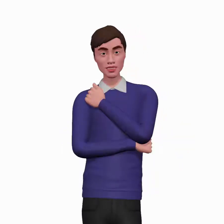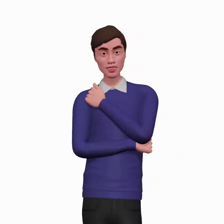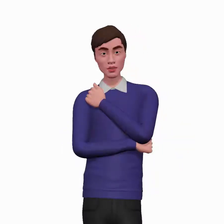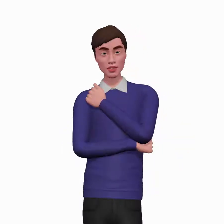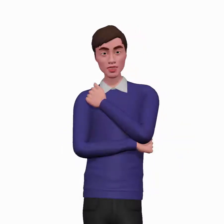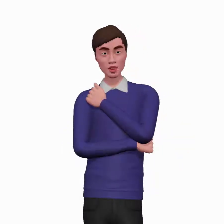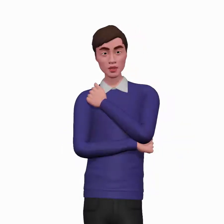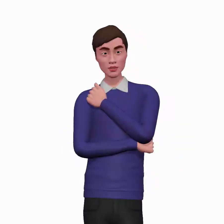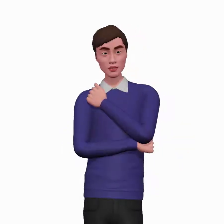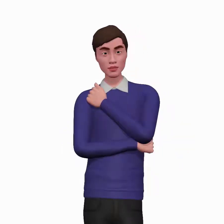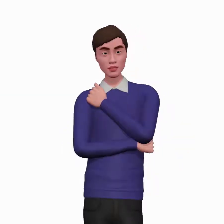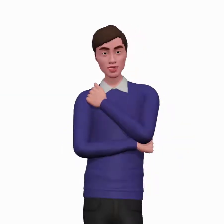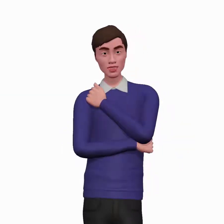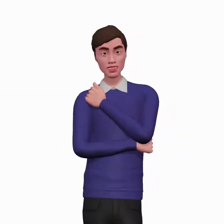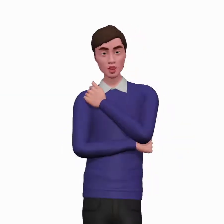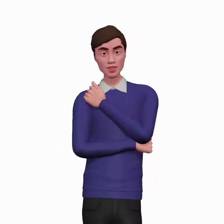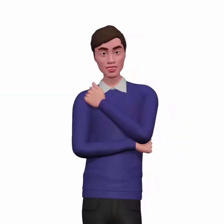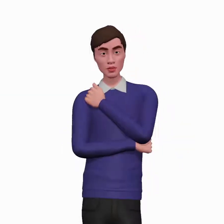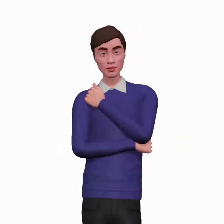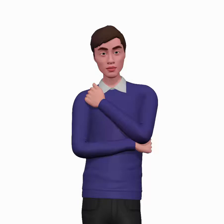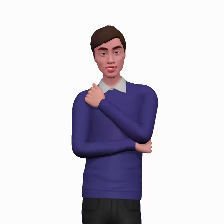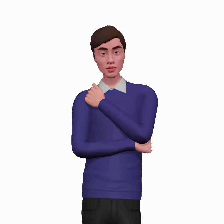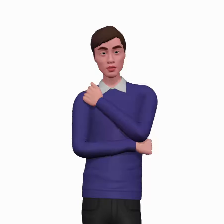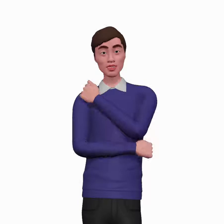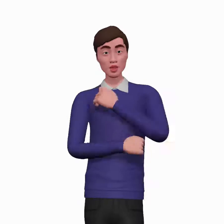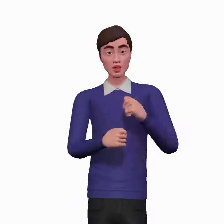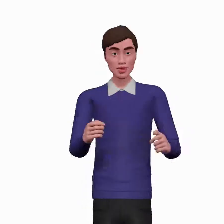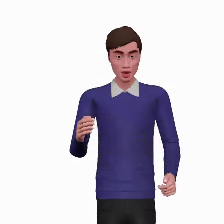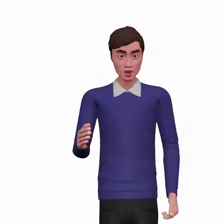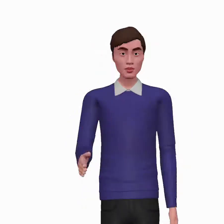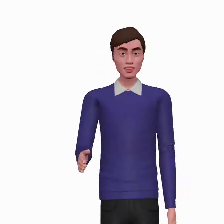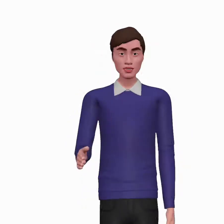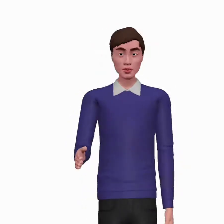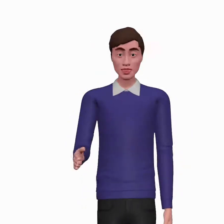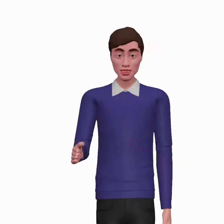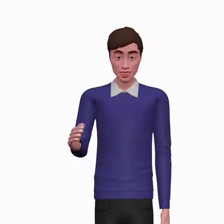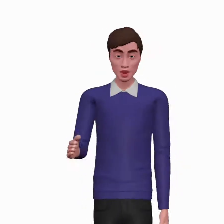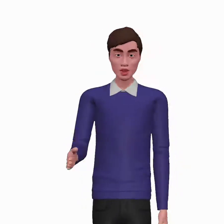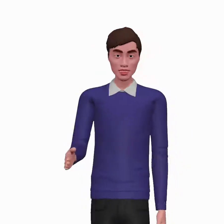shortness of breath. If shortness of breath present then ask about it in detail accordingly.